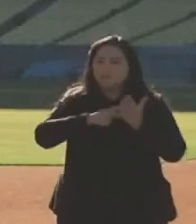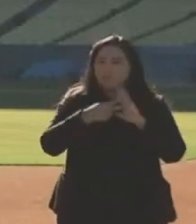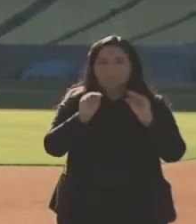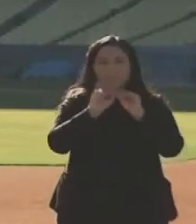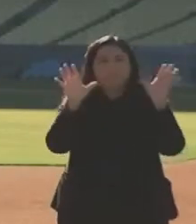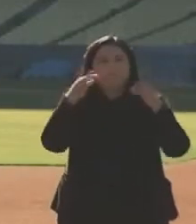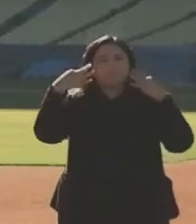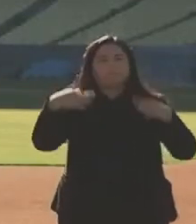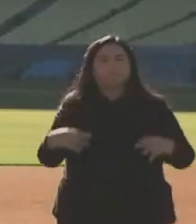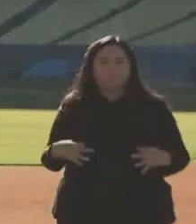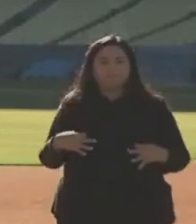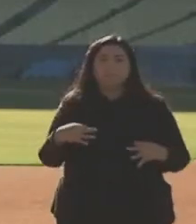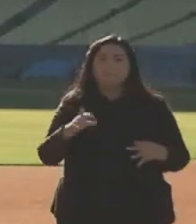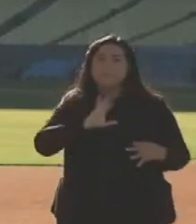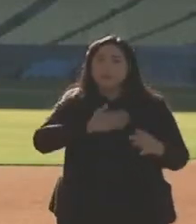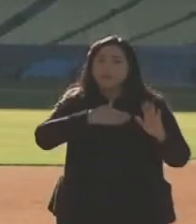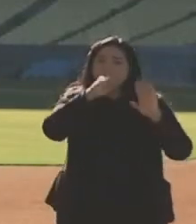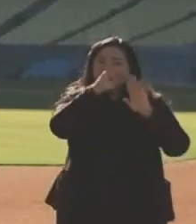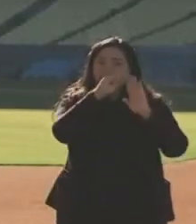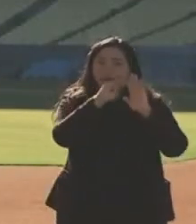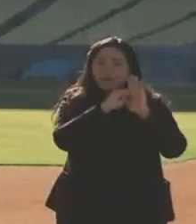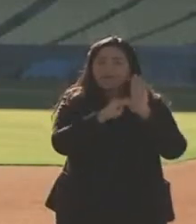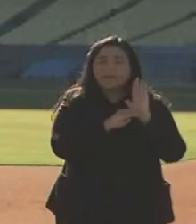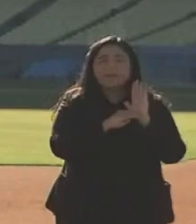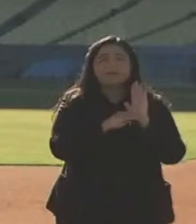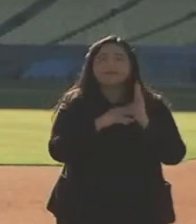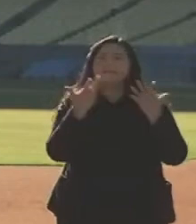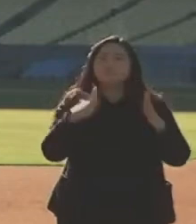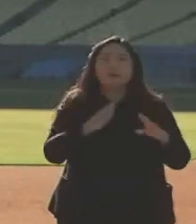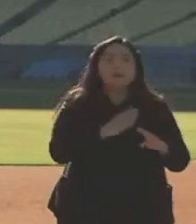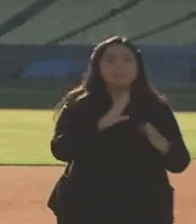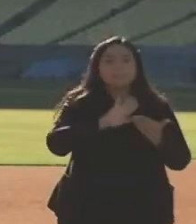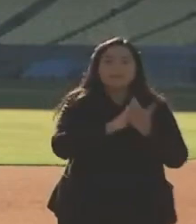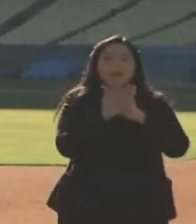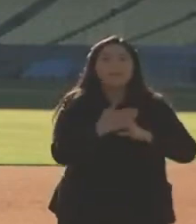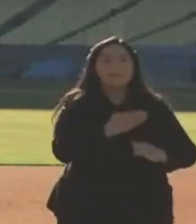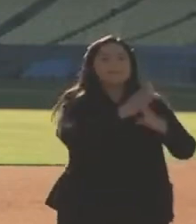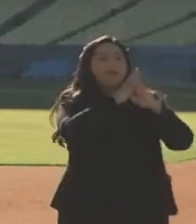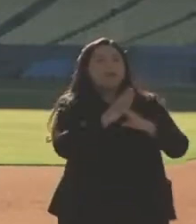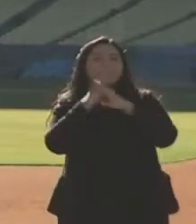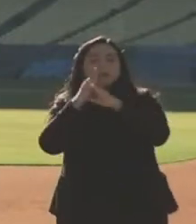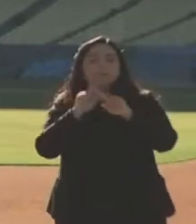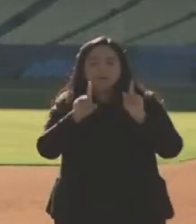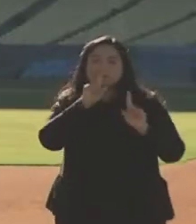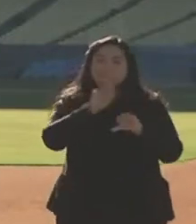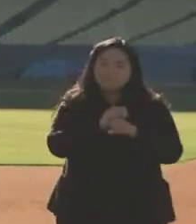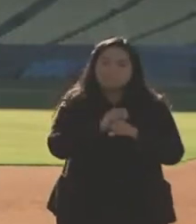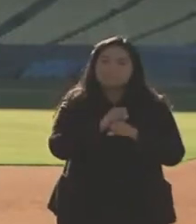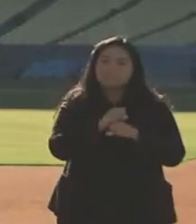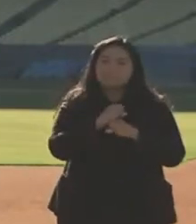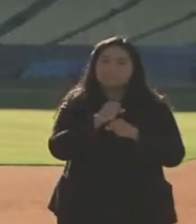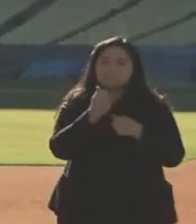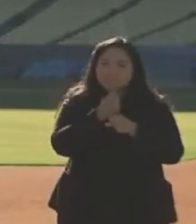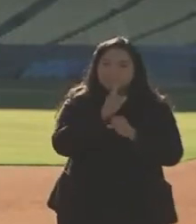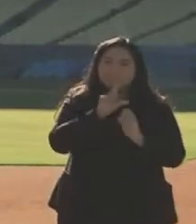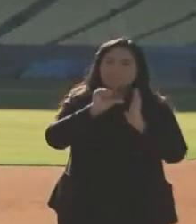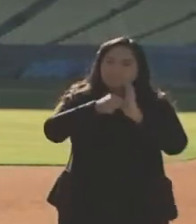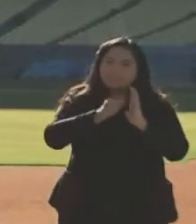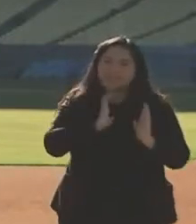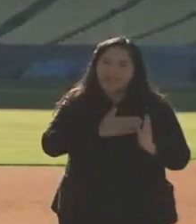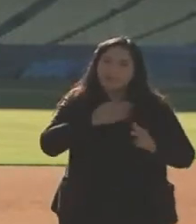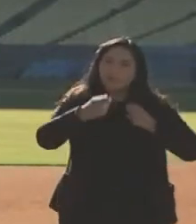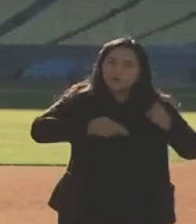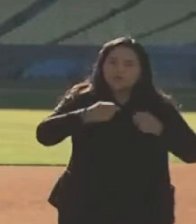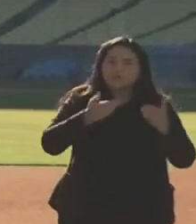make sure the guidelines were not barriers and to provide the flexibility with a sense of urgency that's needed in this moment and we were heartened to see